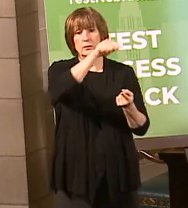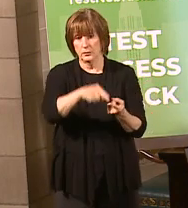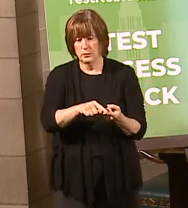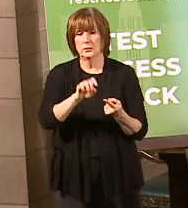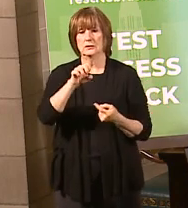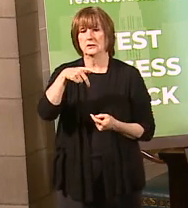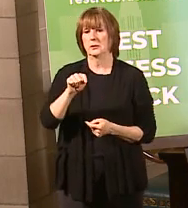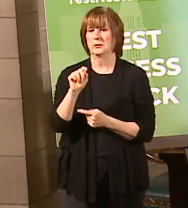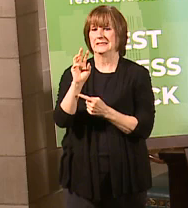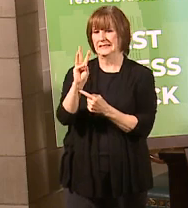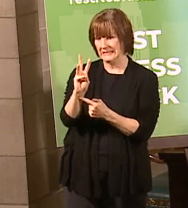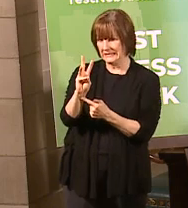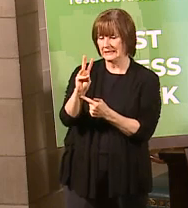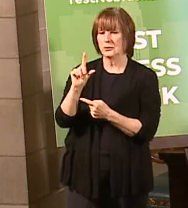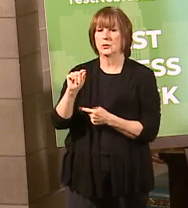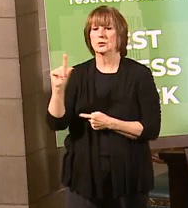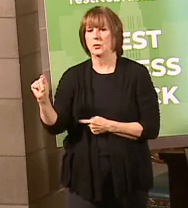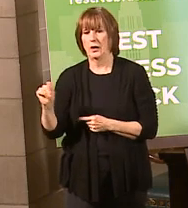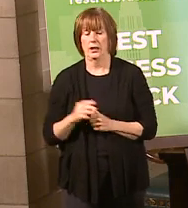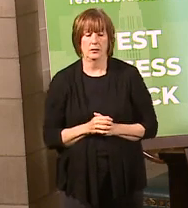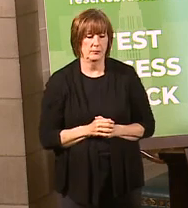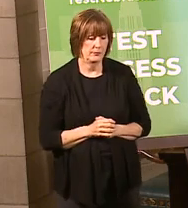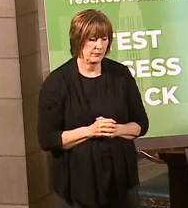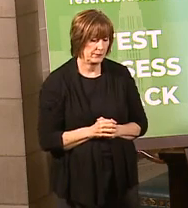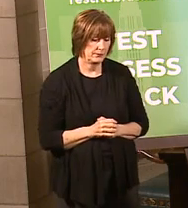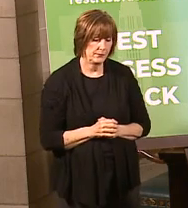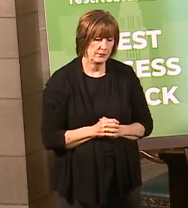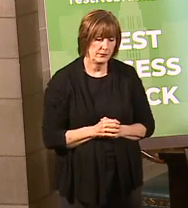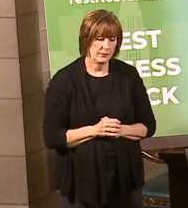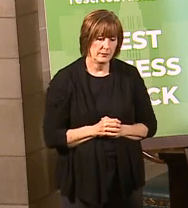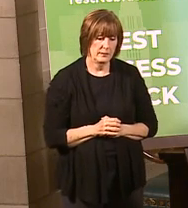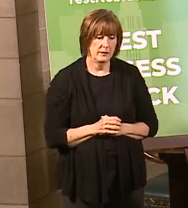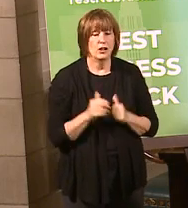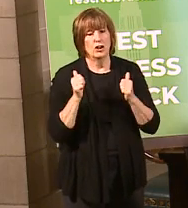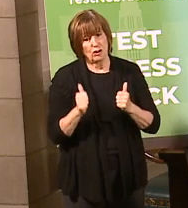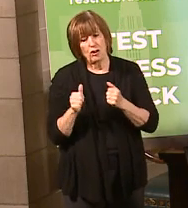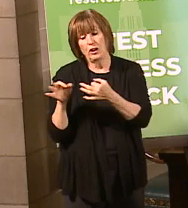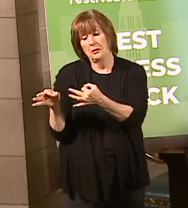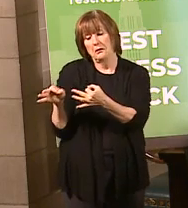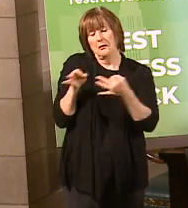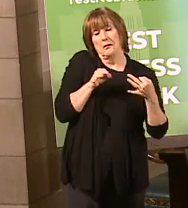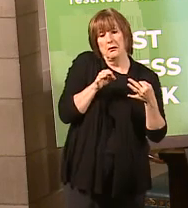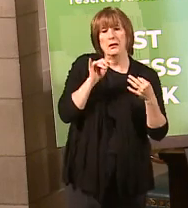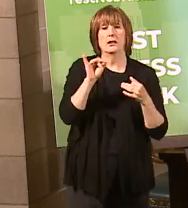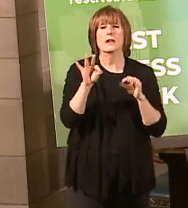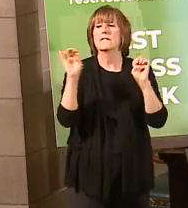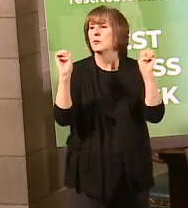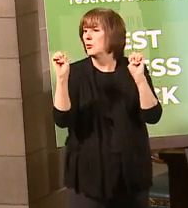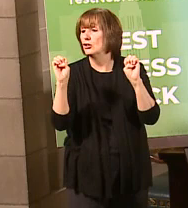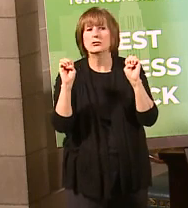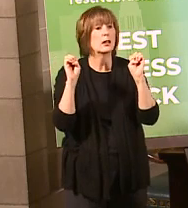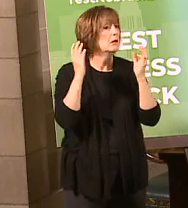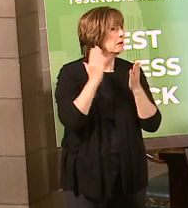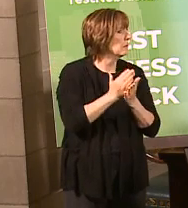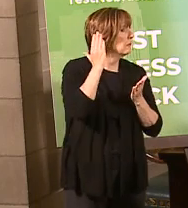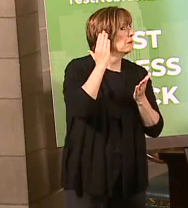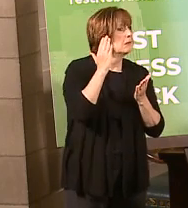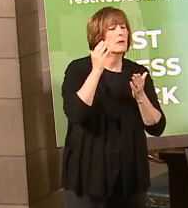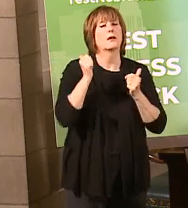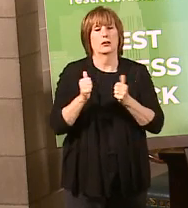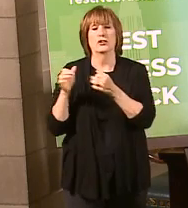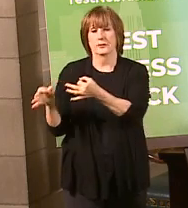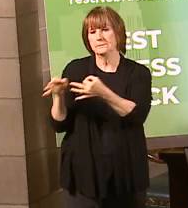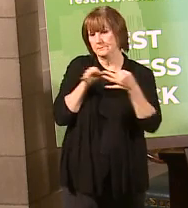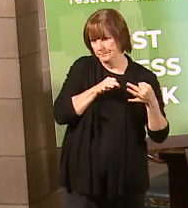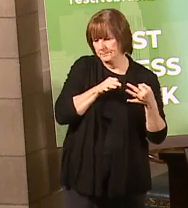6th, 2020 with an earlier end date if the emergency is lifted and an earlier end date is requested.